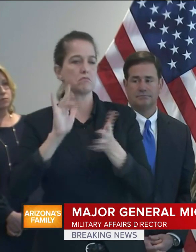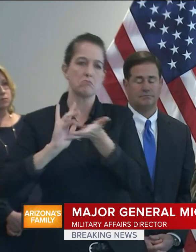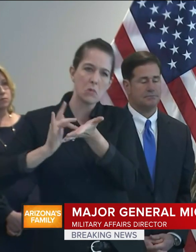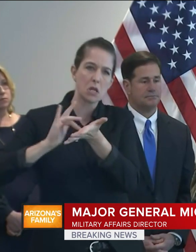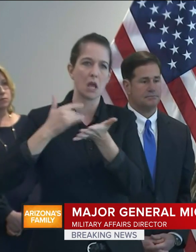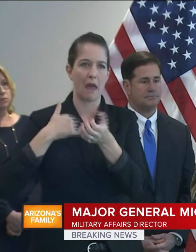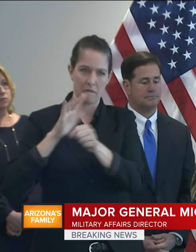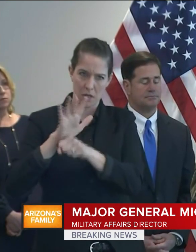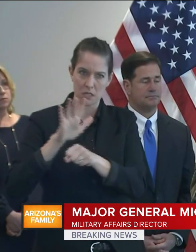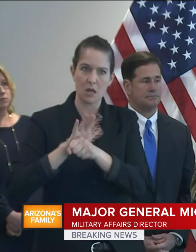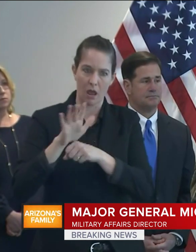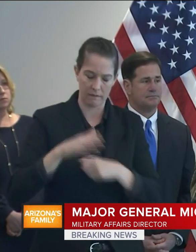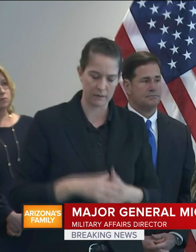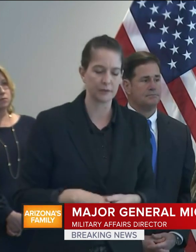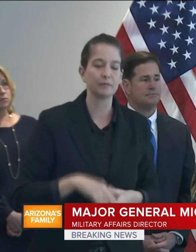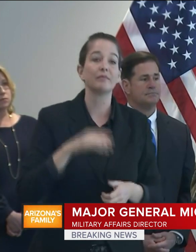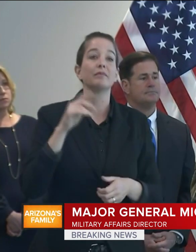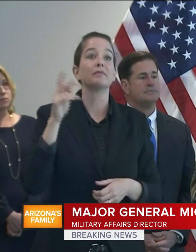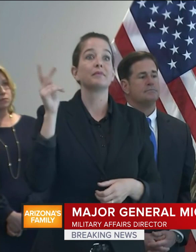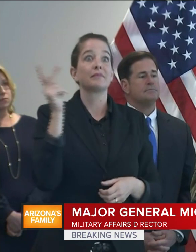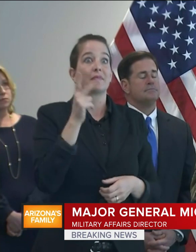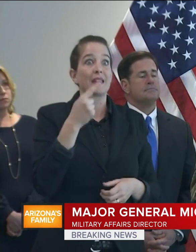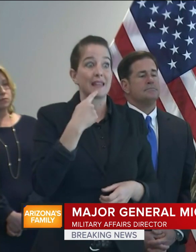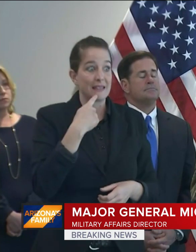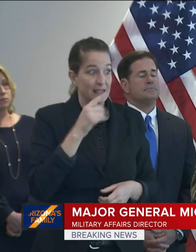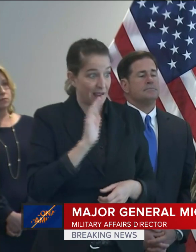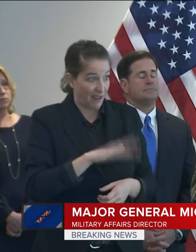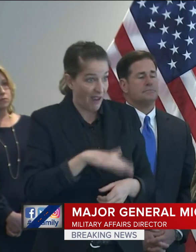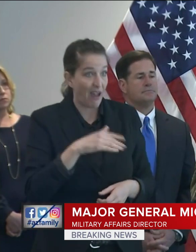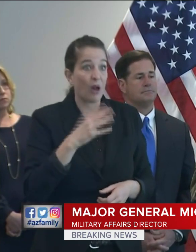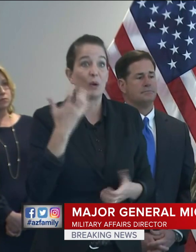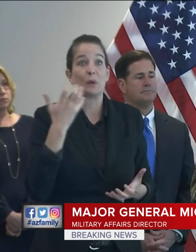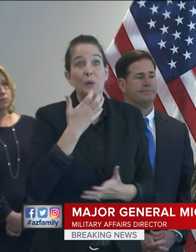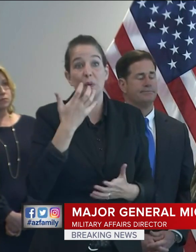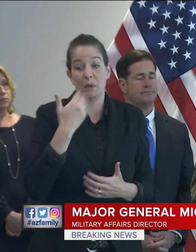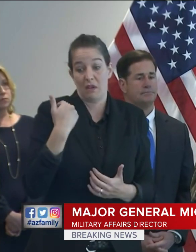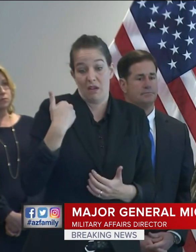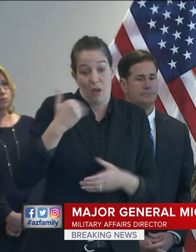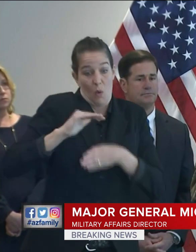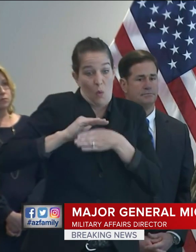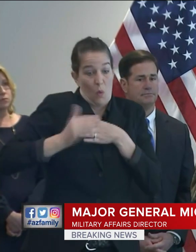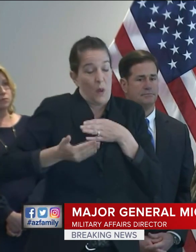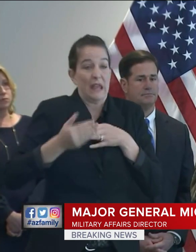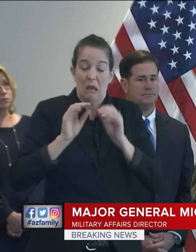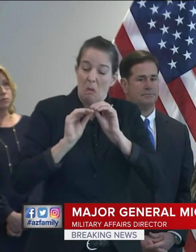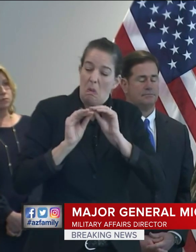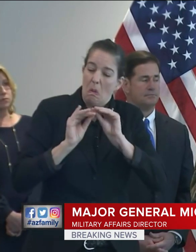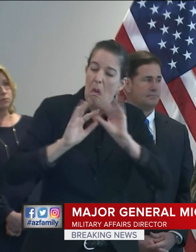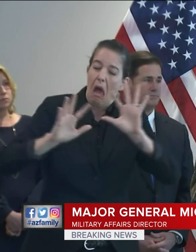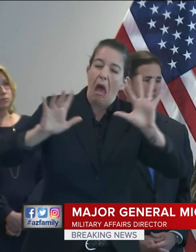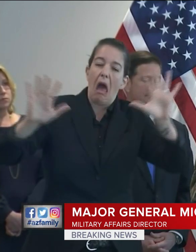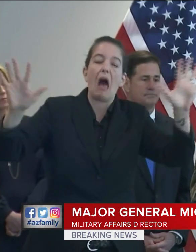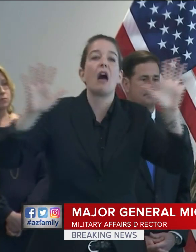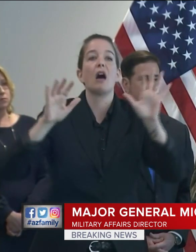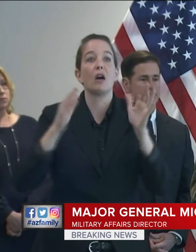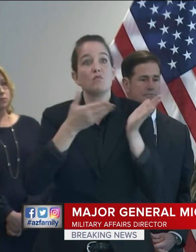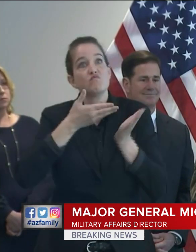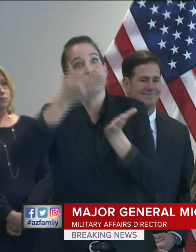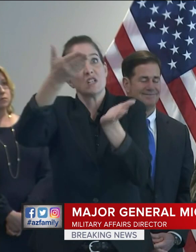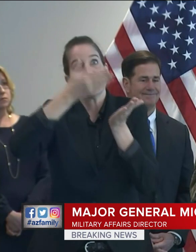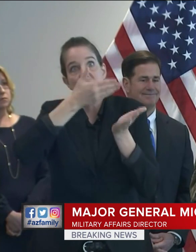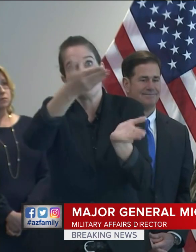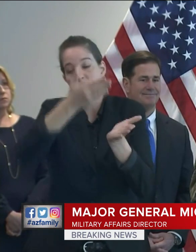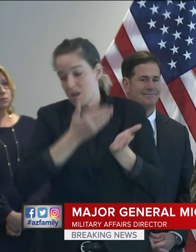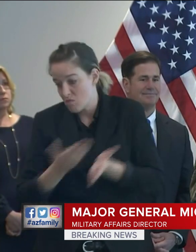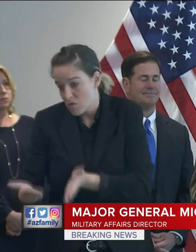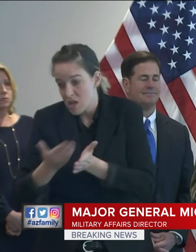were in all 15 counties from Friday all through the weekend on that resupply mission, and if there is medical needs in